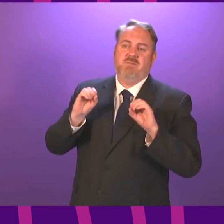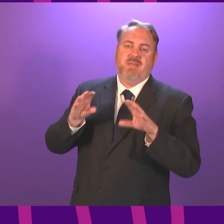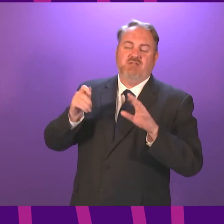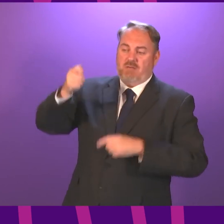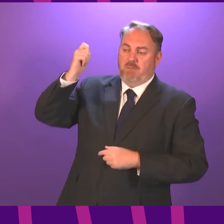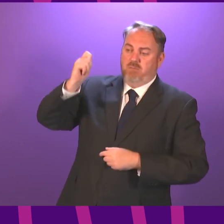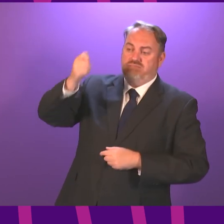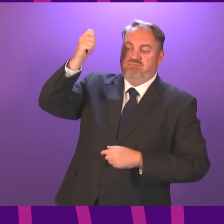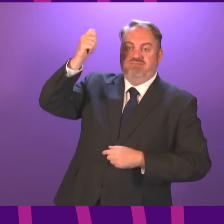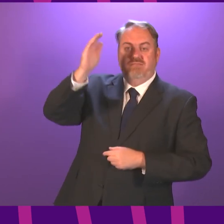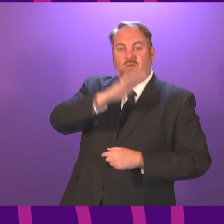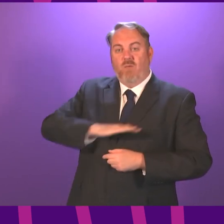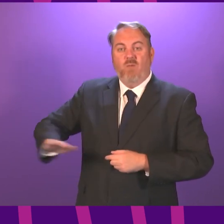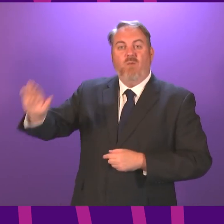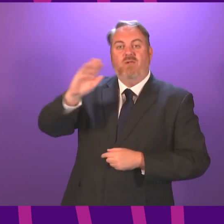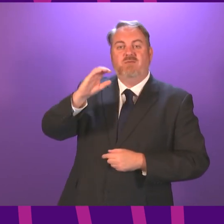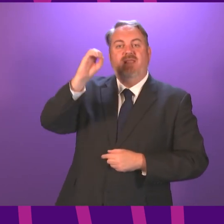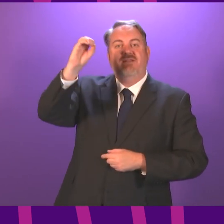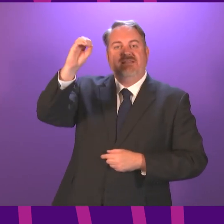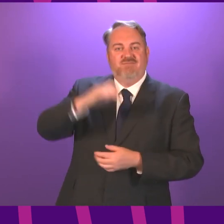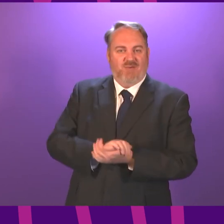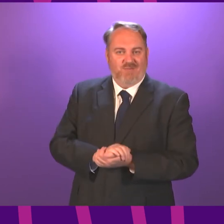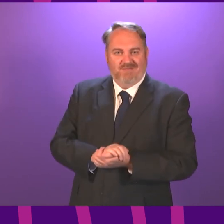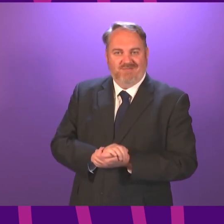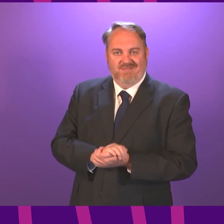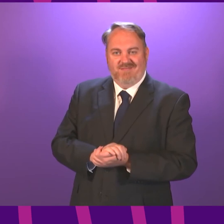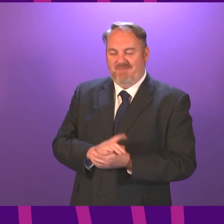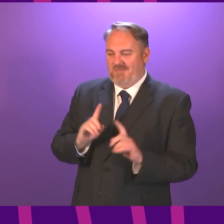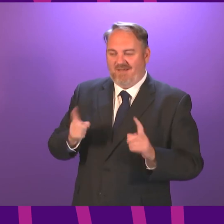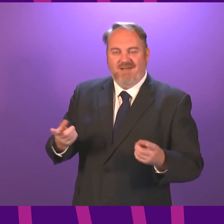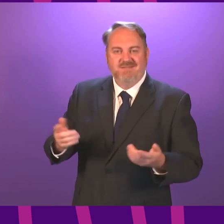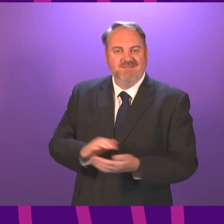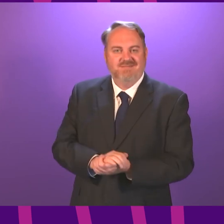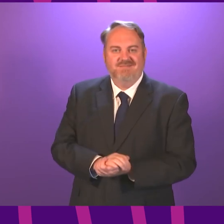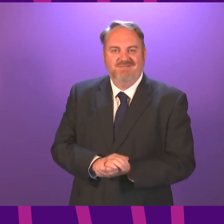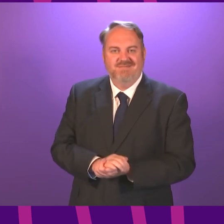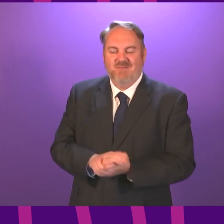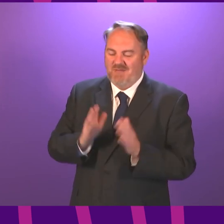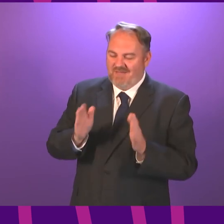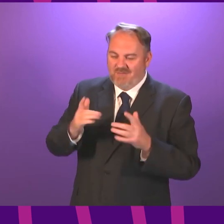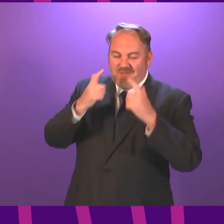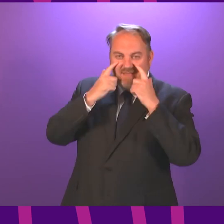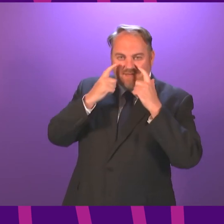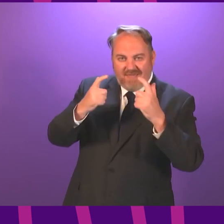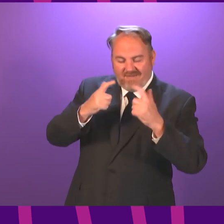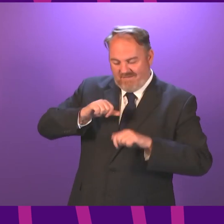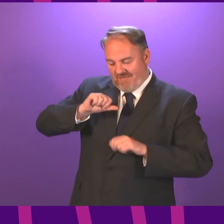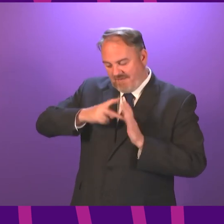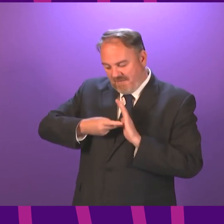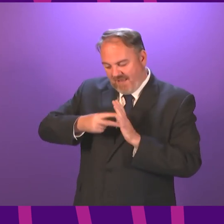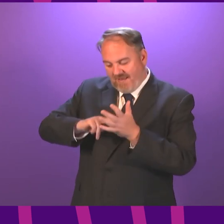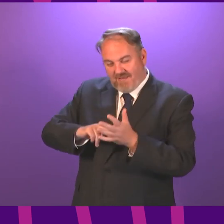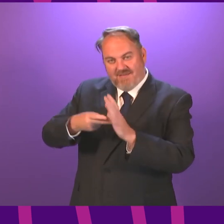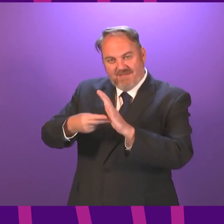wand and get every area of the country not just into level zero but beyond level zero but we have to do this carefully and we have to do this in a way that